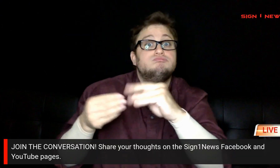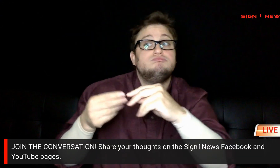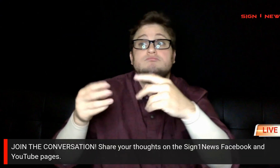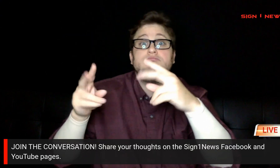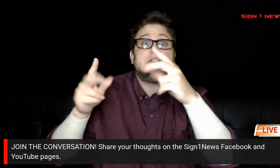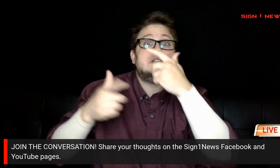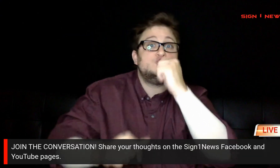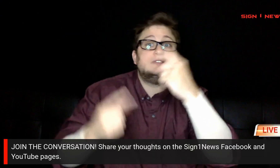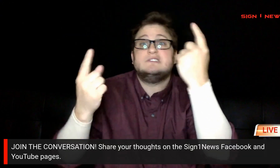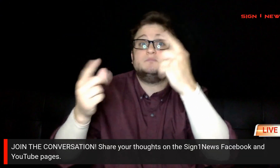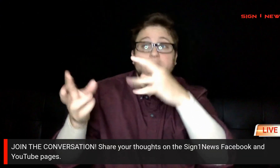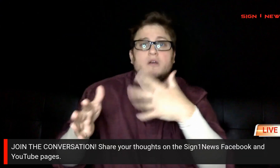share your comment.